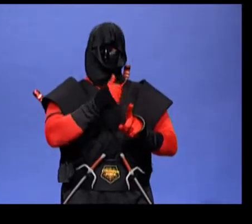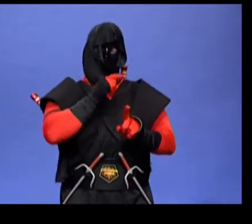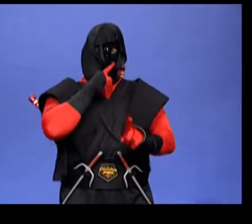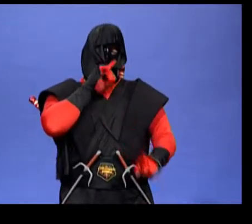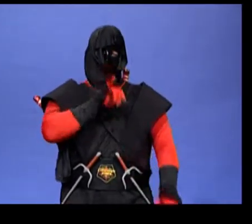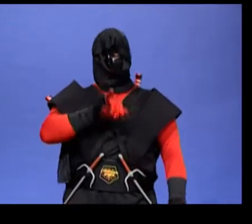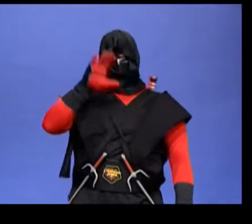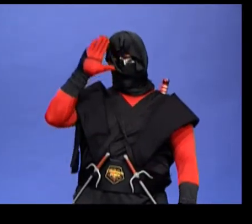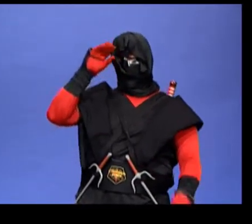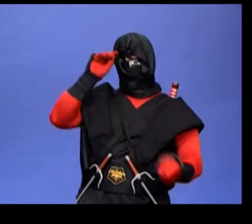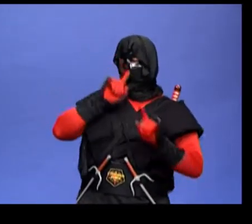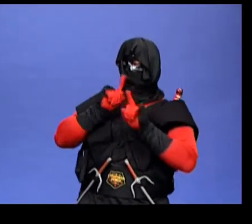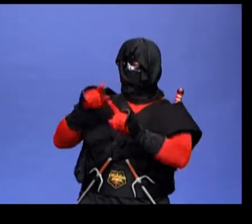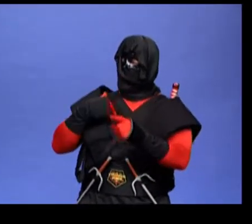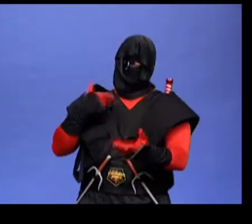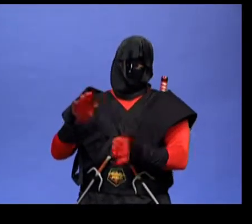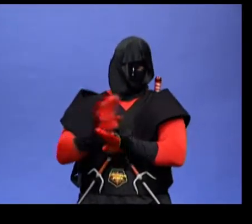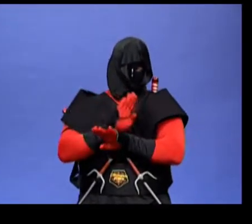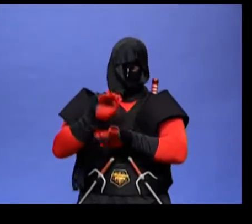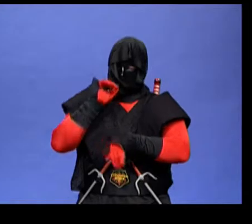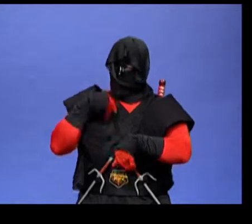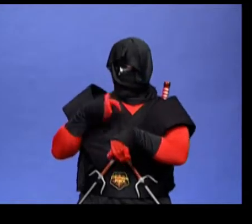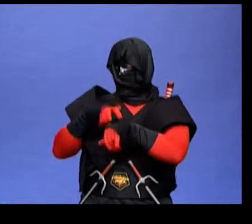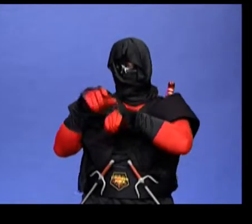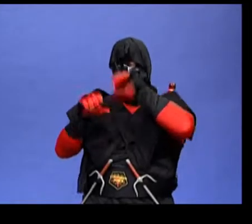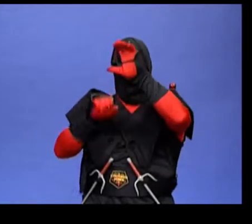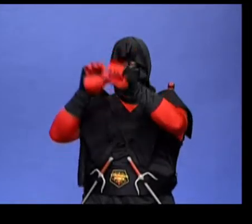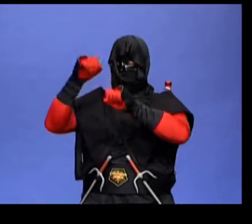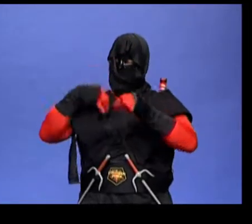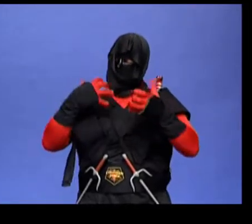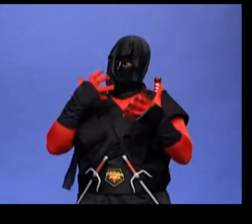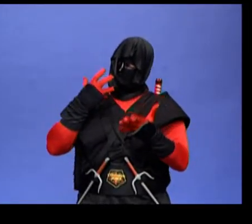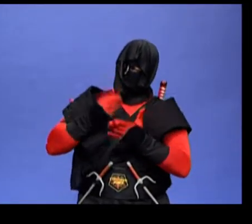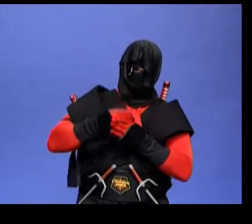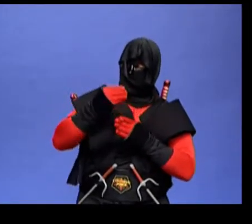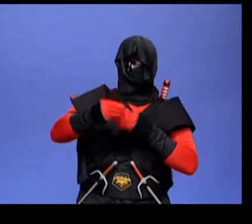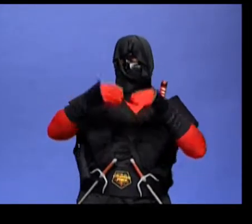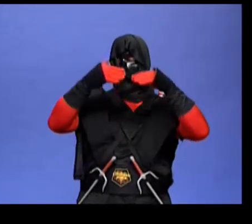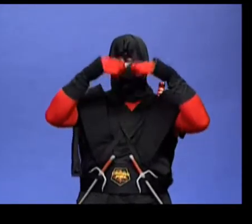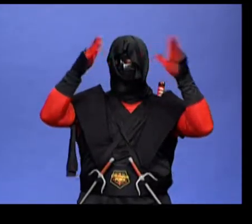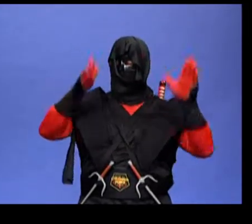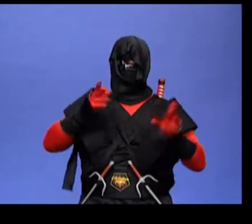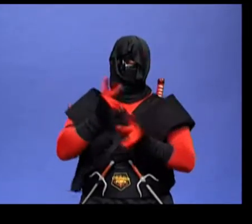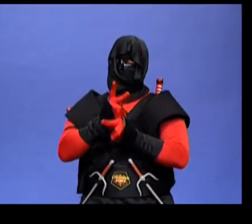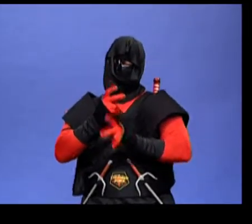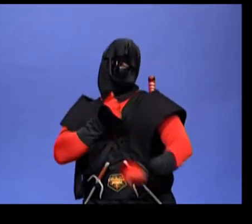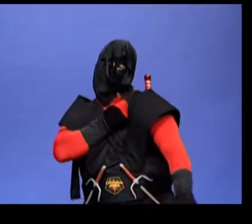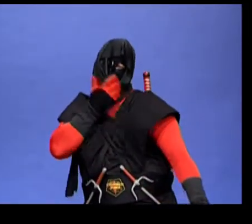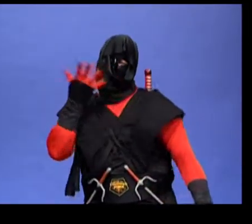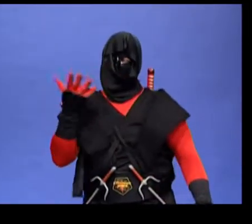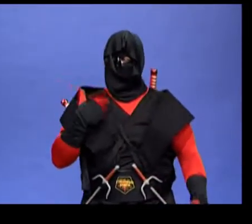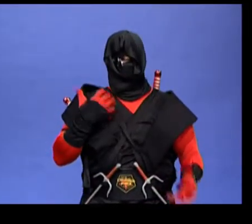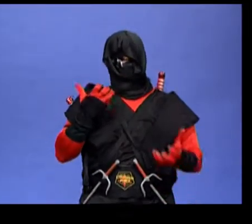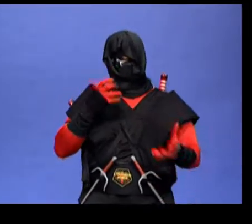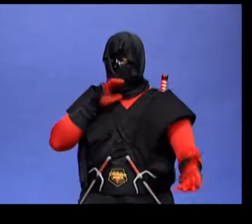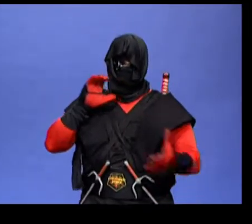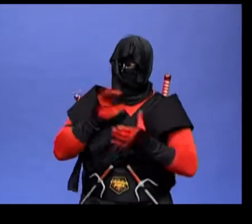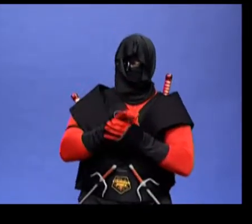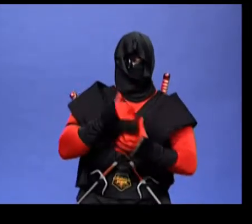I am too busy to climb trees, said the boy. I want a house to keep me warm, he said. I want a wife, and I